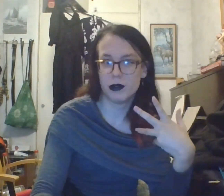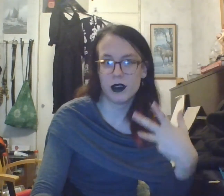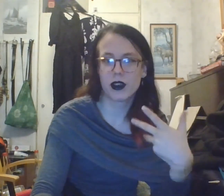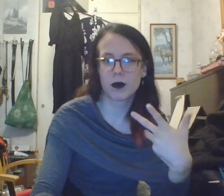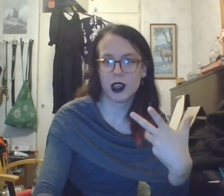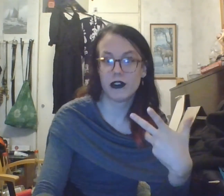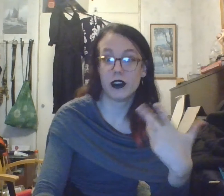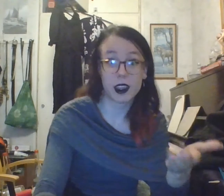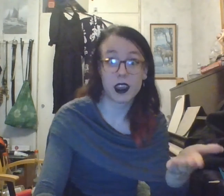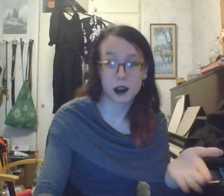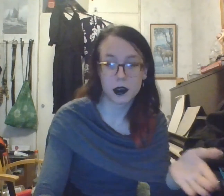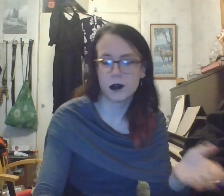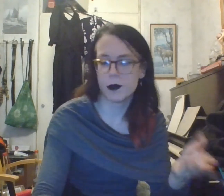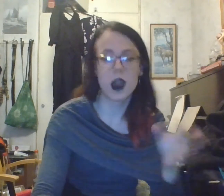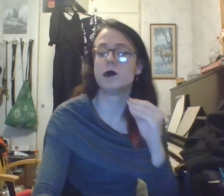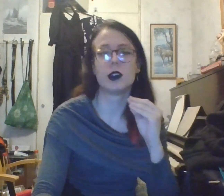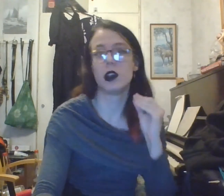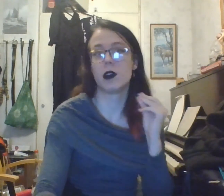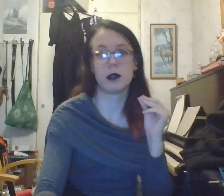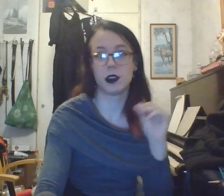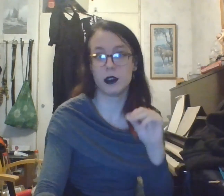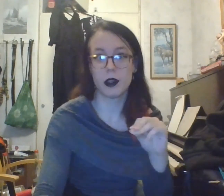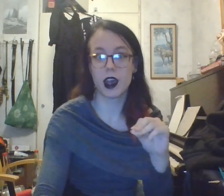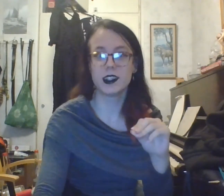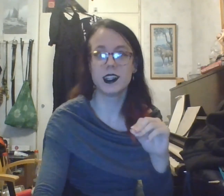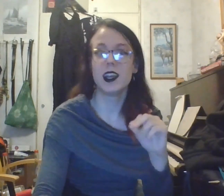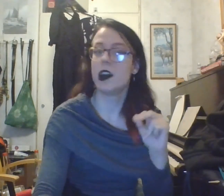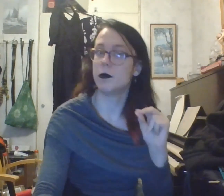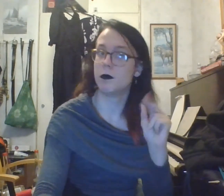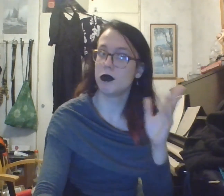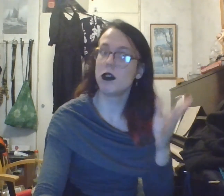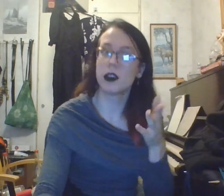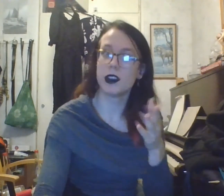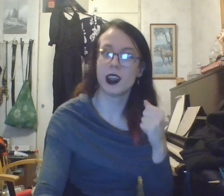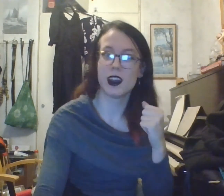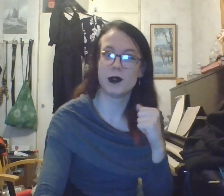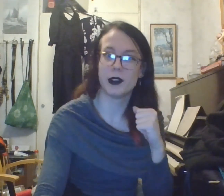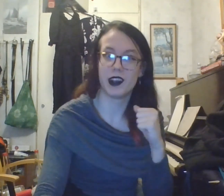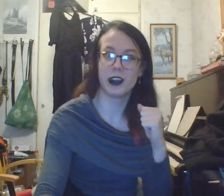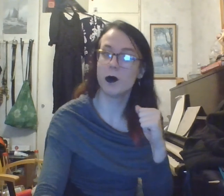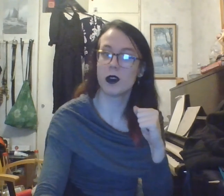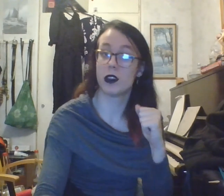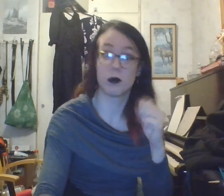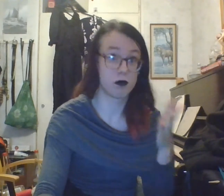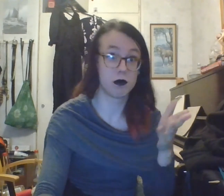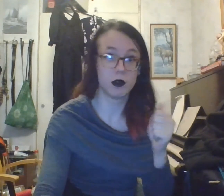explanation of the gift economy, I'm totally willing to do that. I'm probably going to end up doing it just because it's really